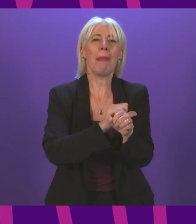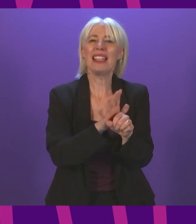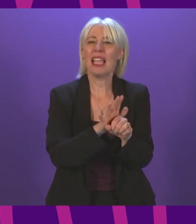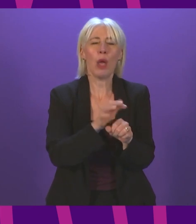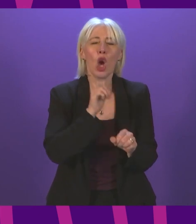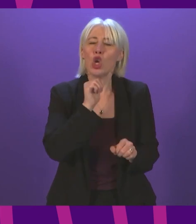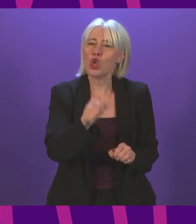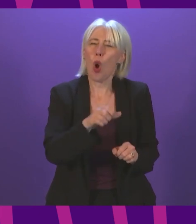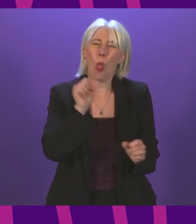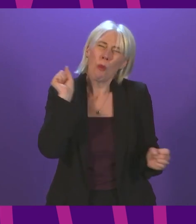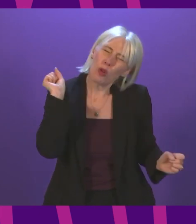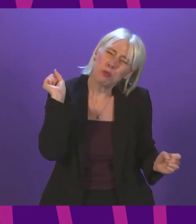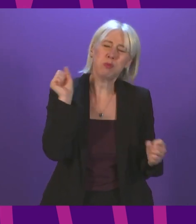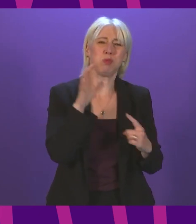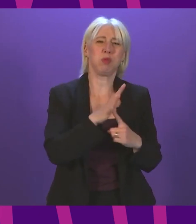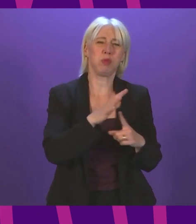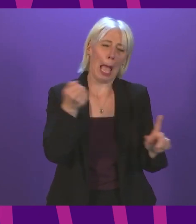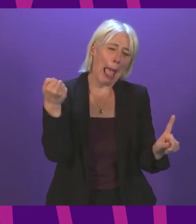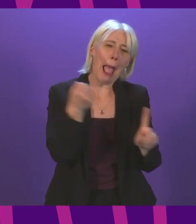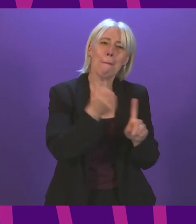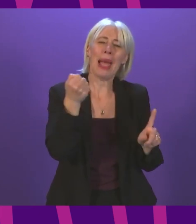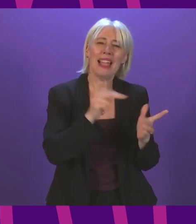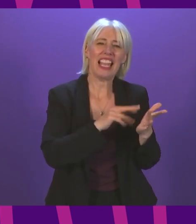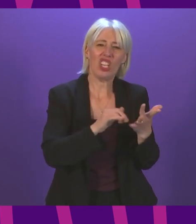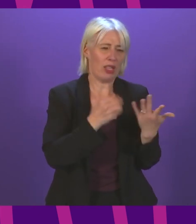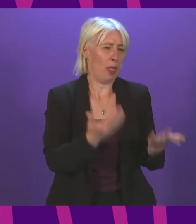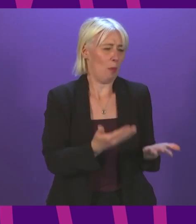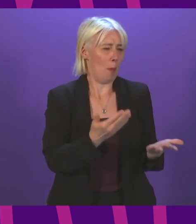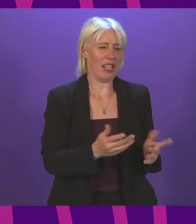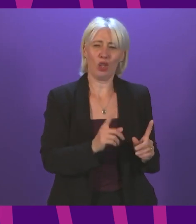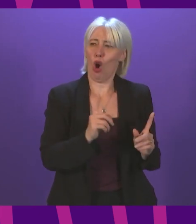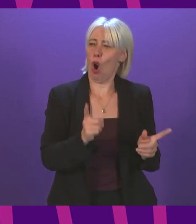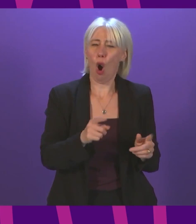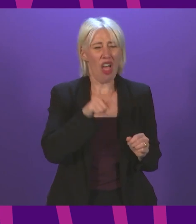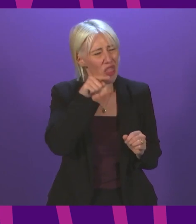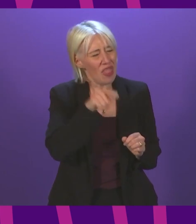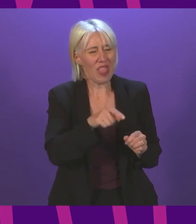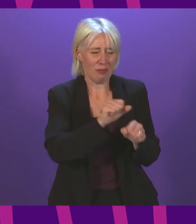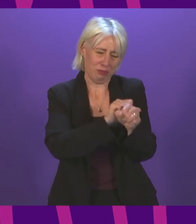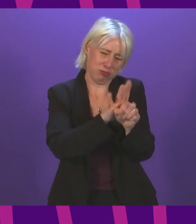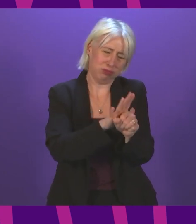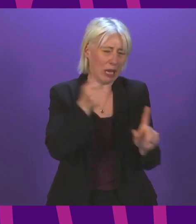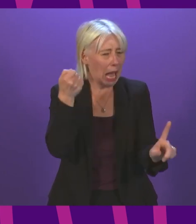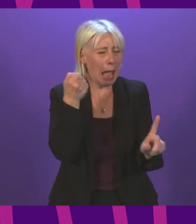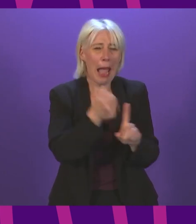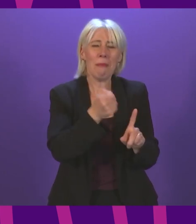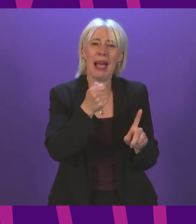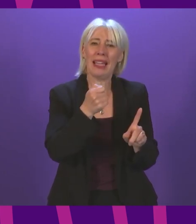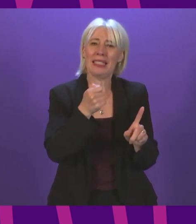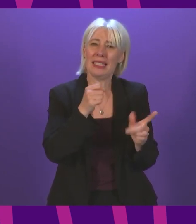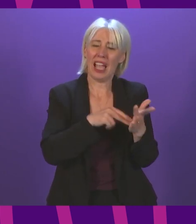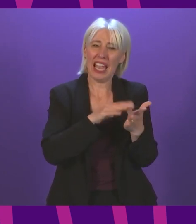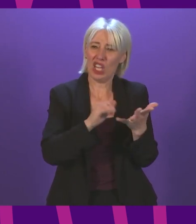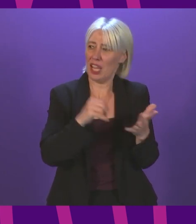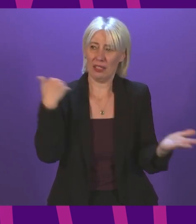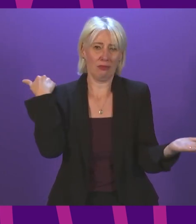not the most significant factor impacting on our NHS right now, or that it is not the most significant factor that has impacted on our